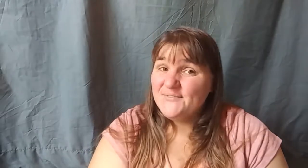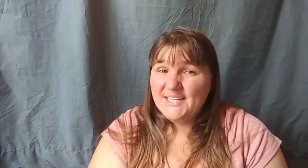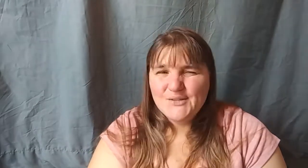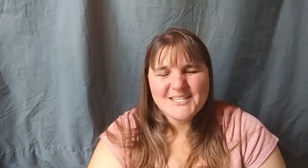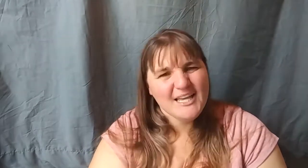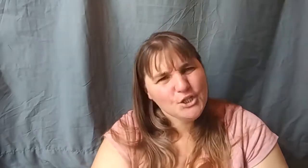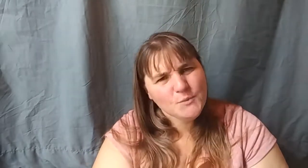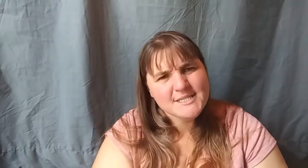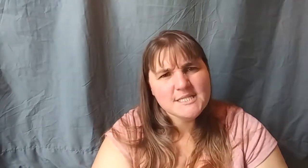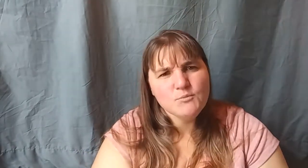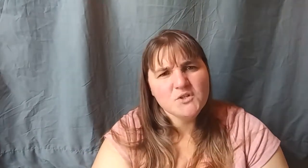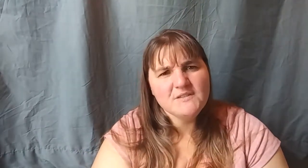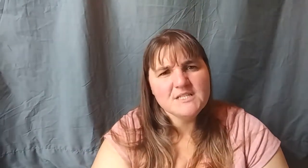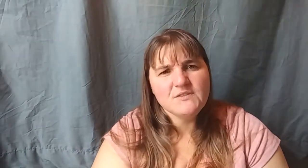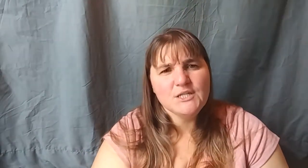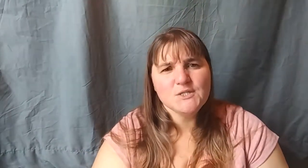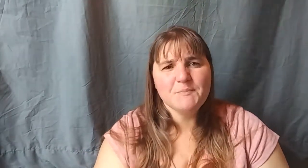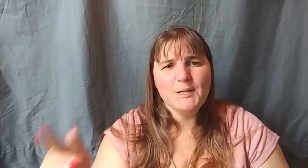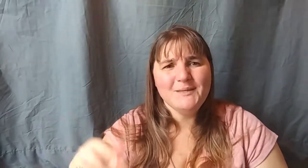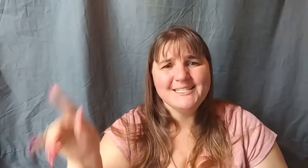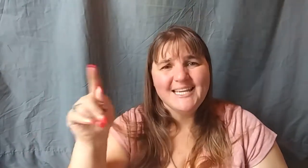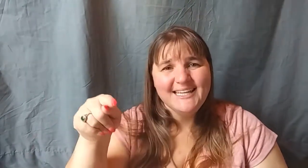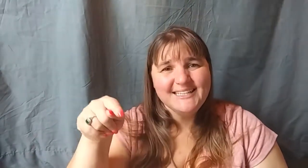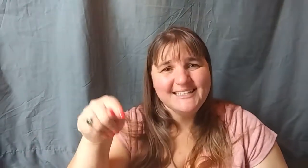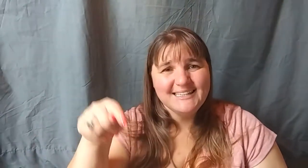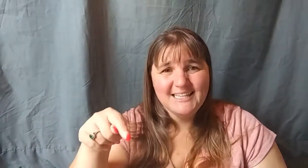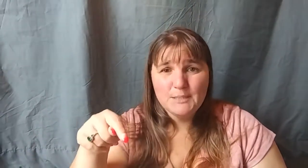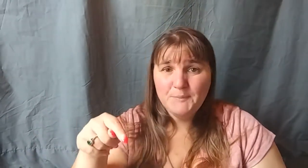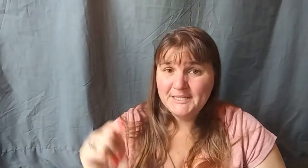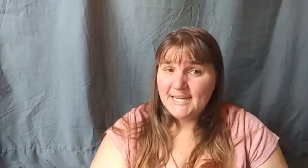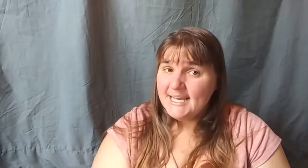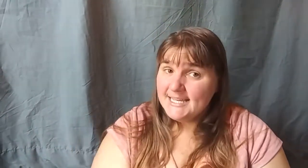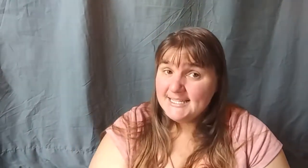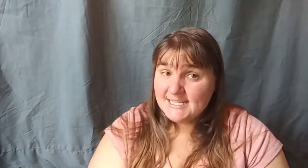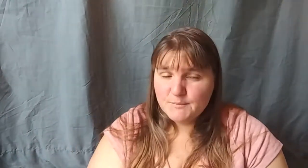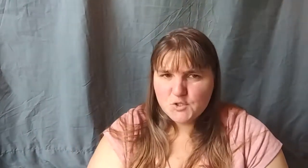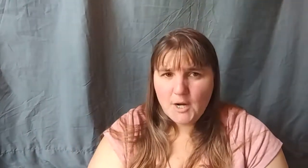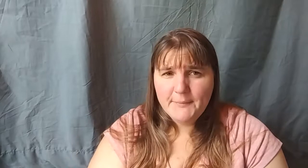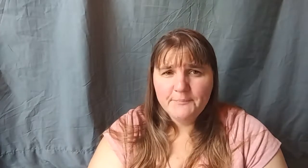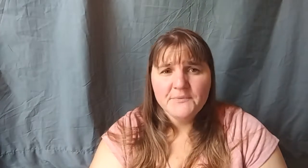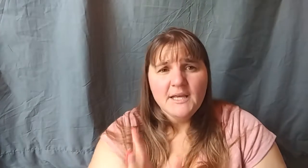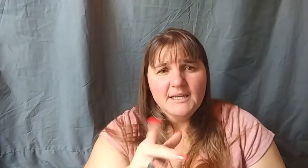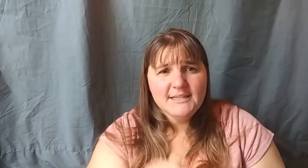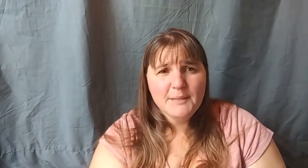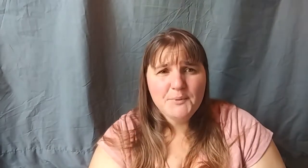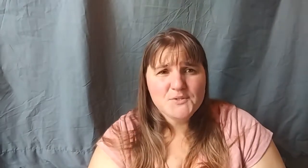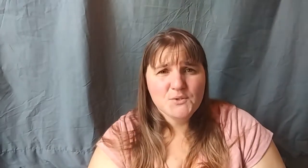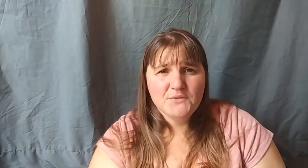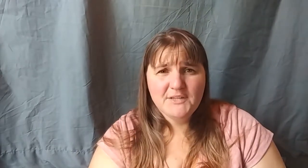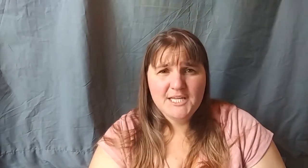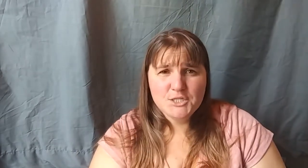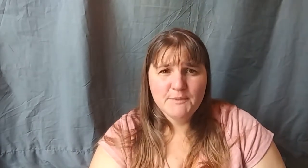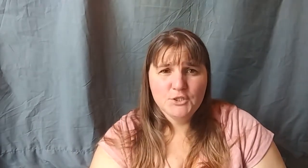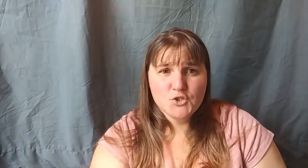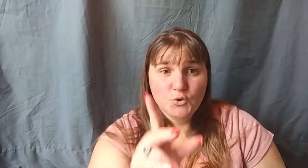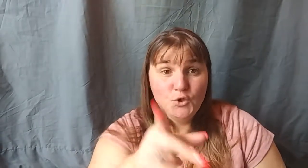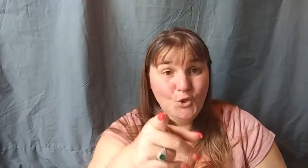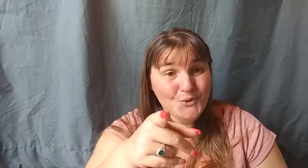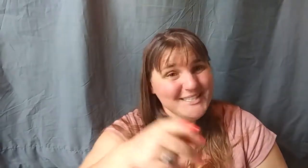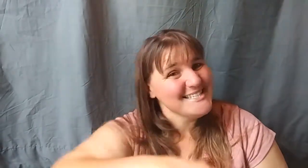and you want to see more of these videos, by all means, hit that like button. Hit that subscribe button. Hit that post notification button. So you can stay on top